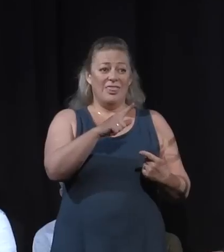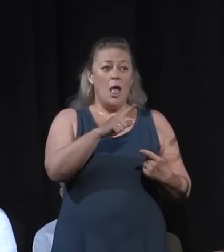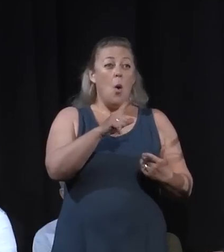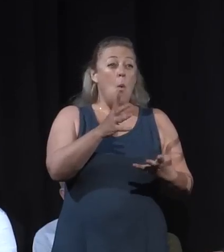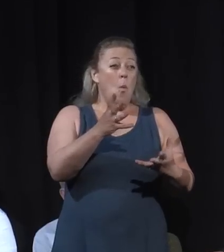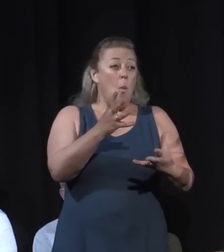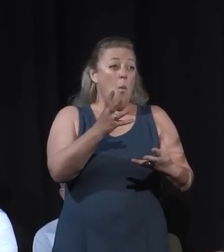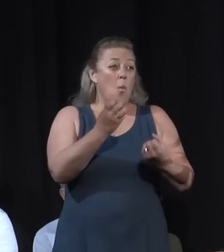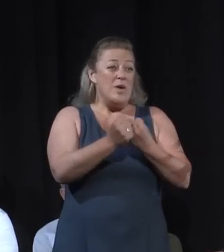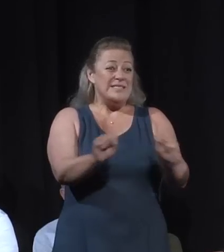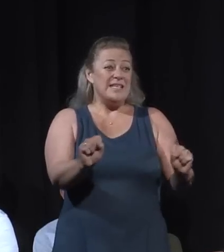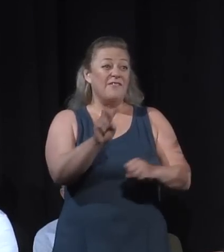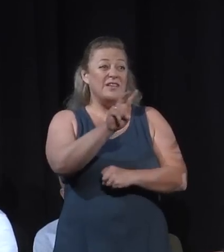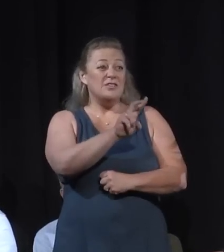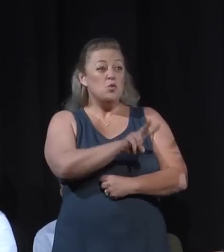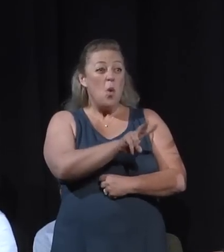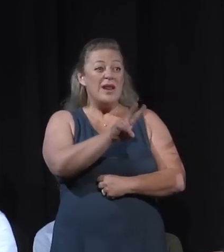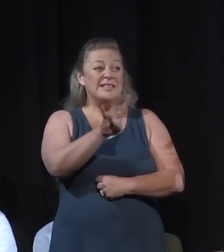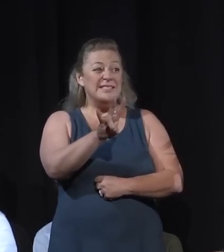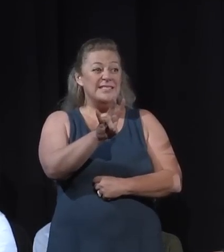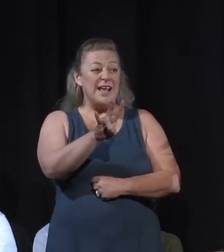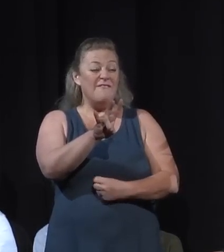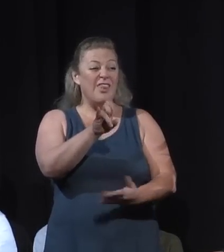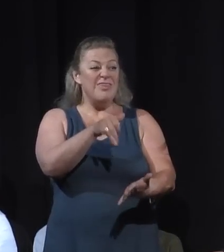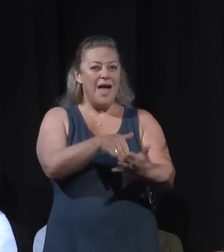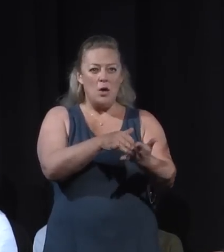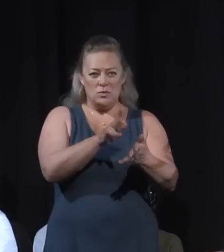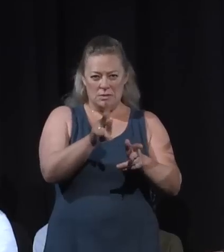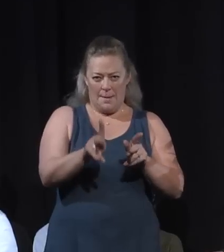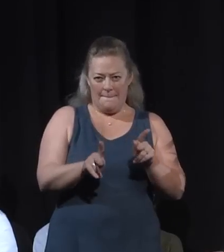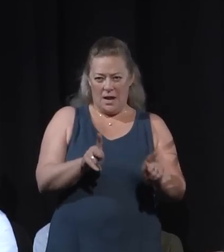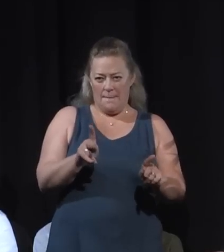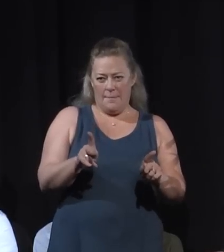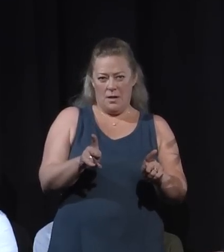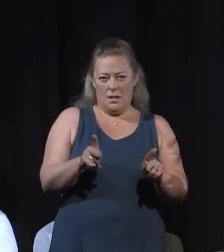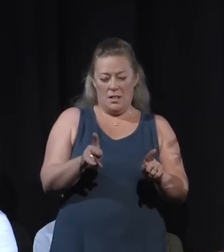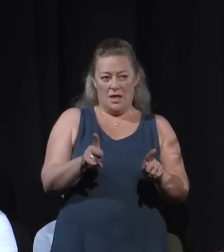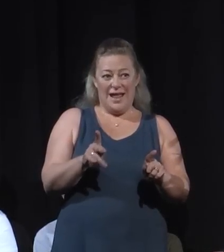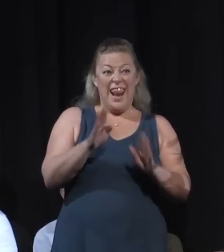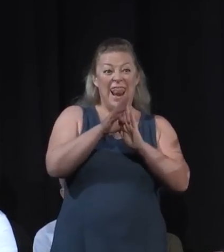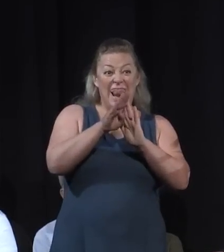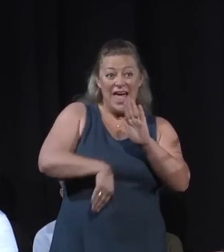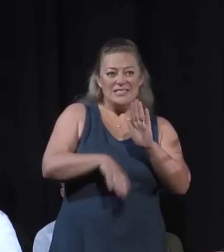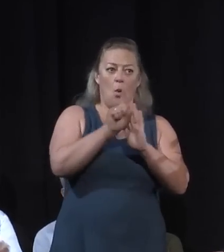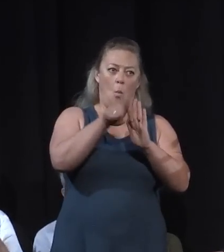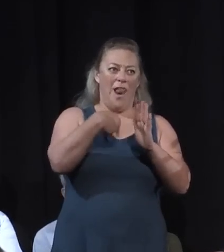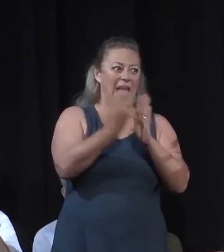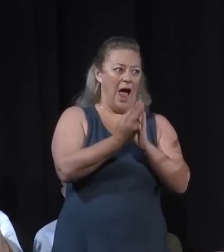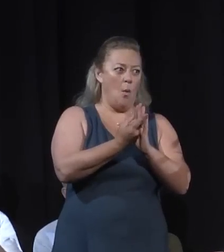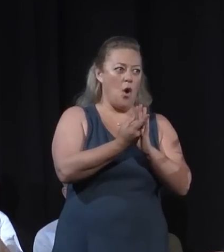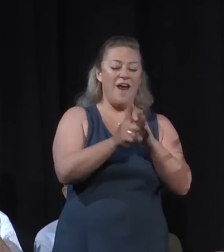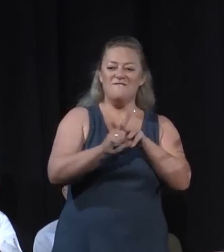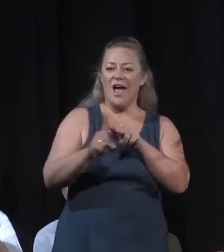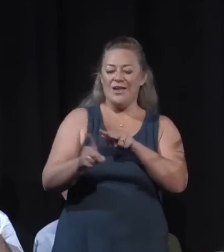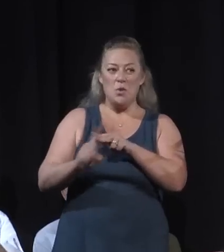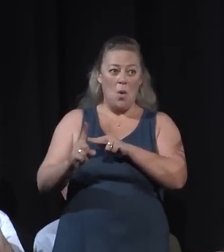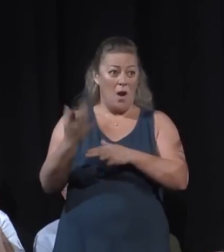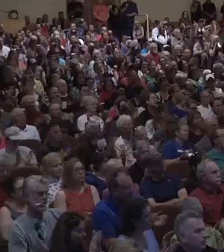,000 people out of our hillside communities in less than an hour. And that's because you cooperated.